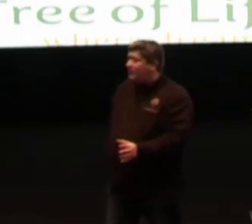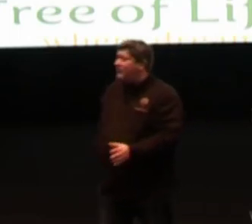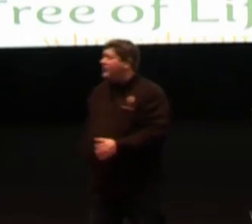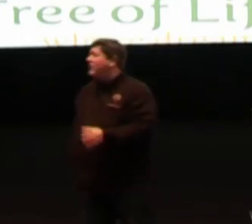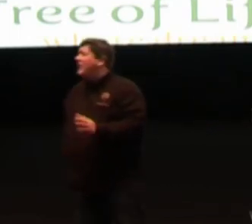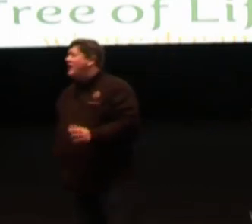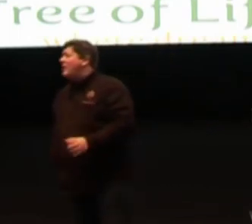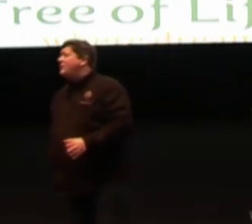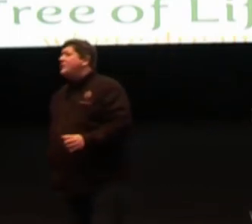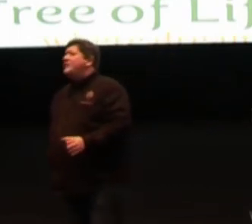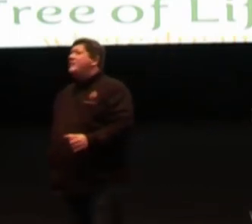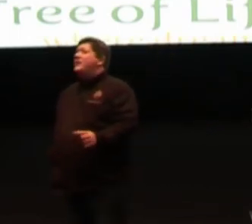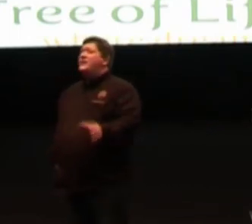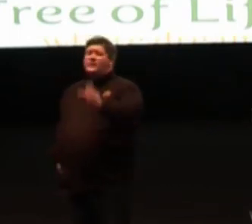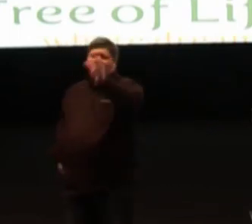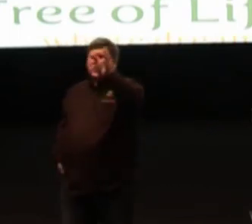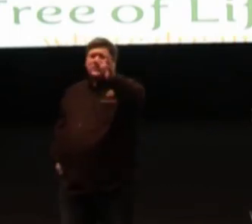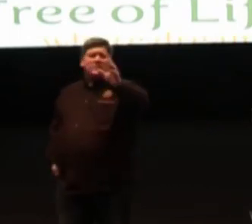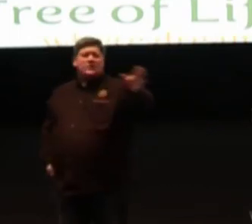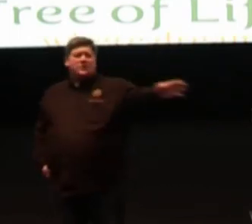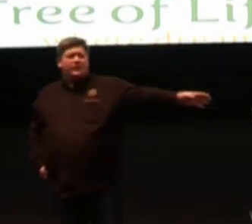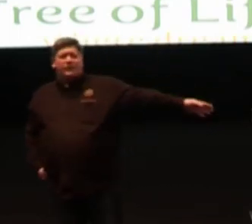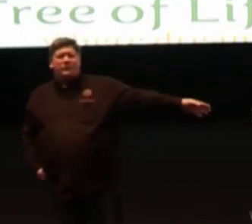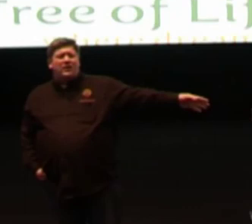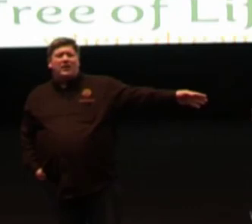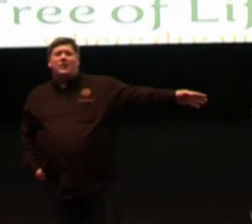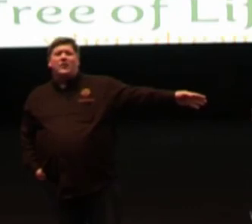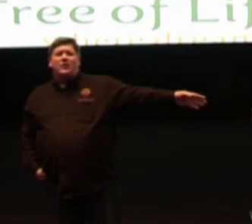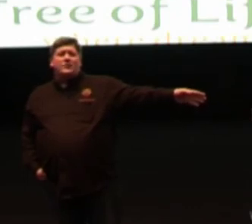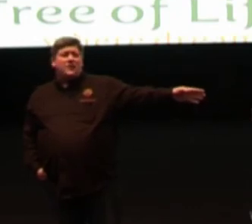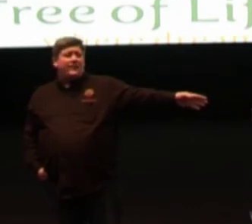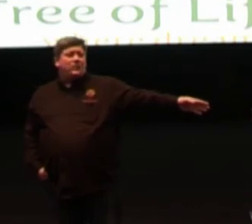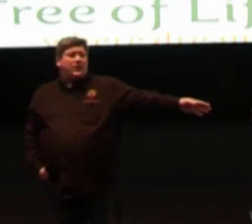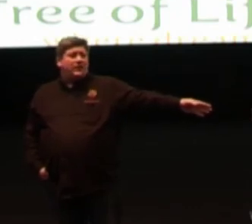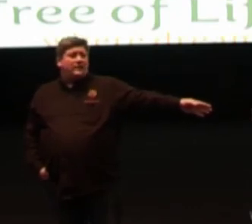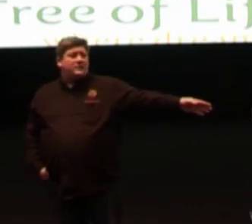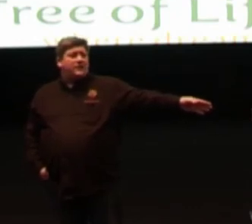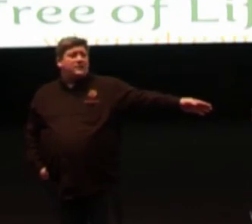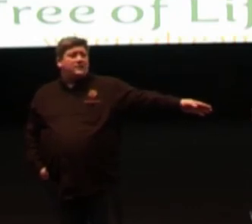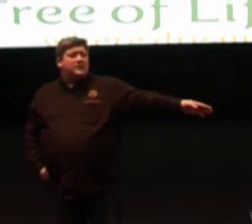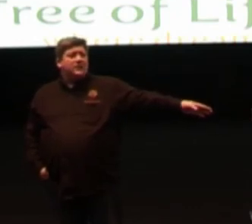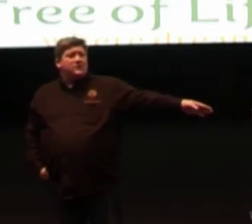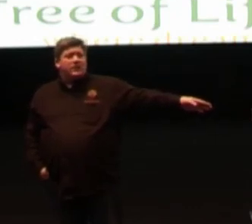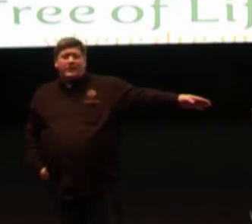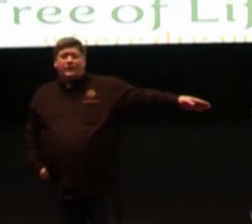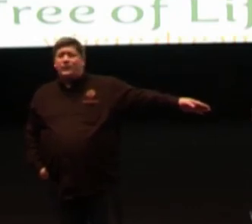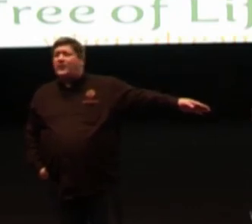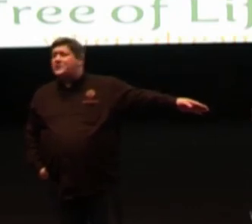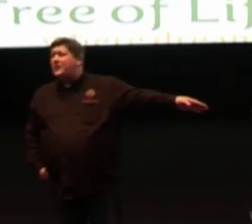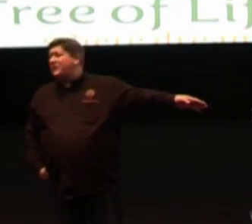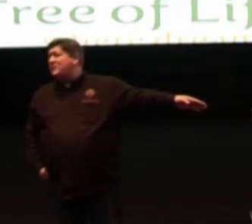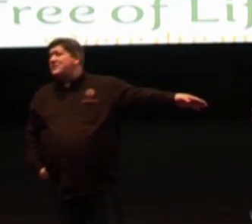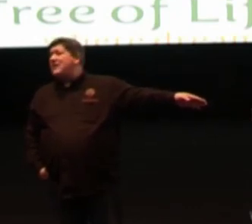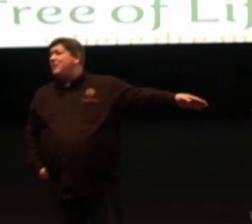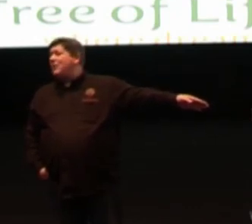going to stand with you. And help you believe your healings. If you're sick today. Just come forward right now. And we're just going to have a quick healing service. It's only going be a few